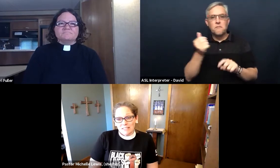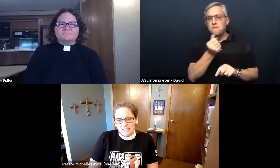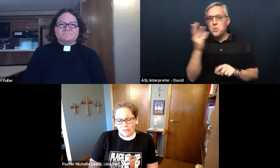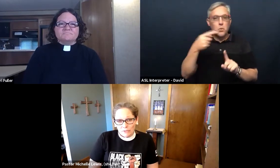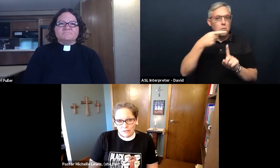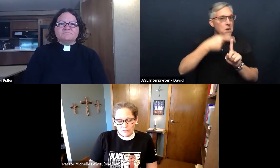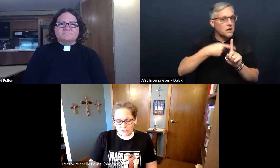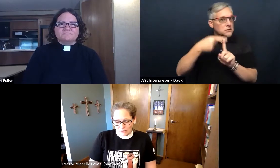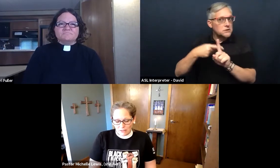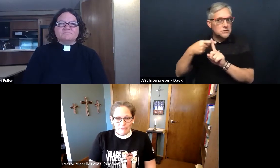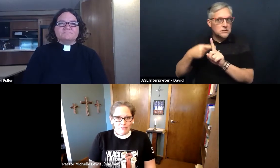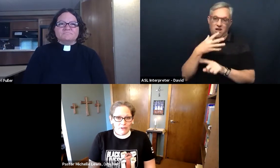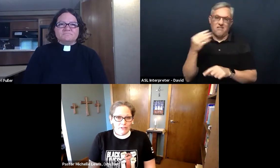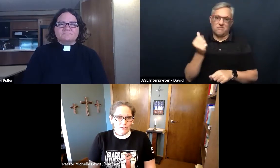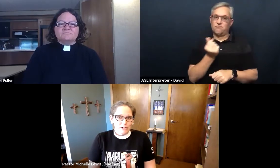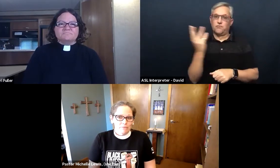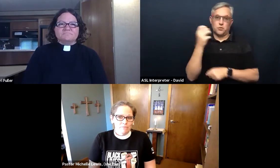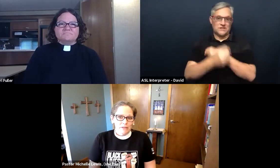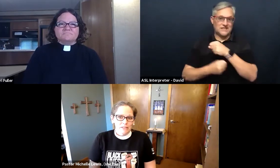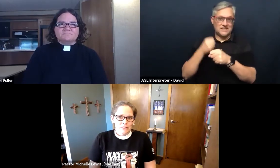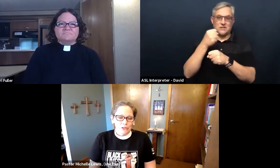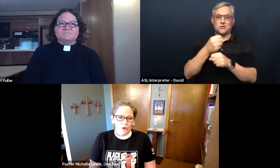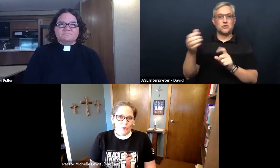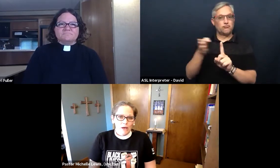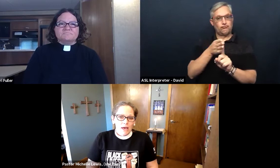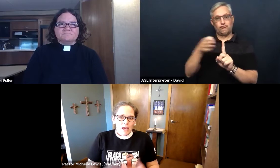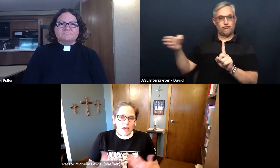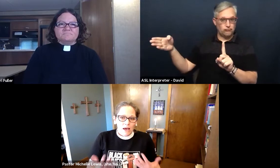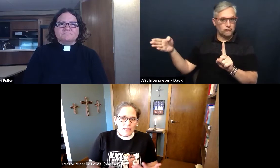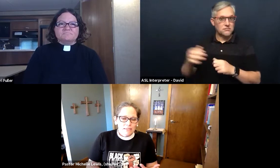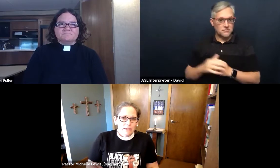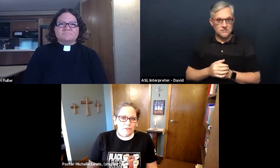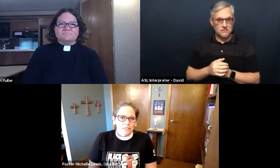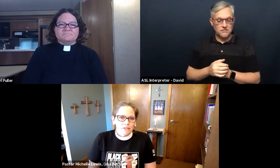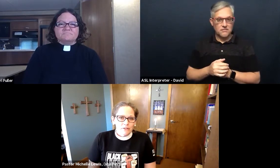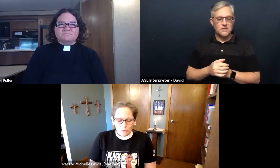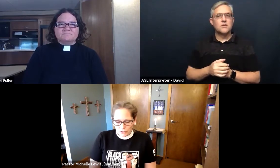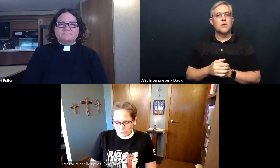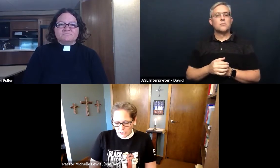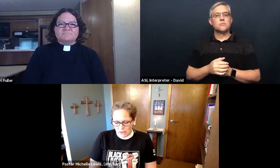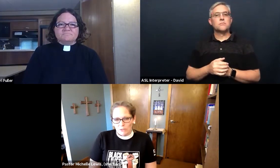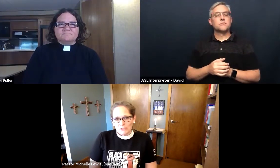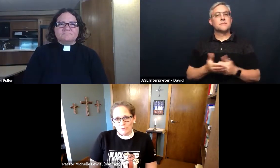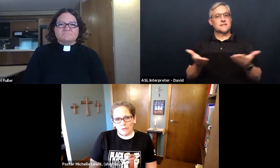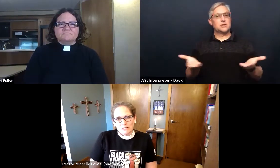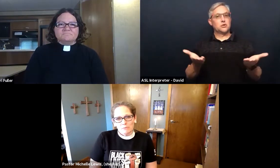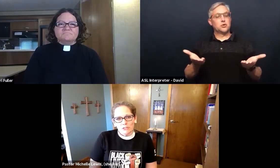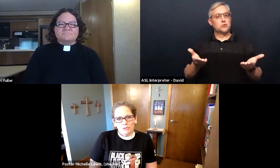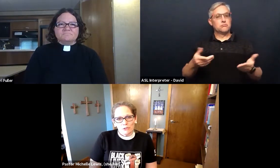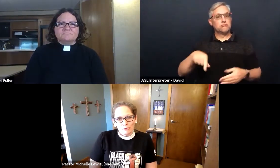several years in the life of our country. And so as leaders here in worship today, we just want to make sure you